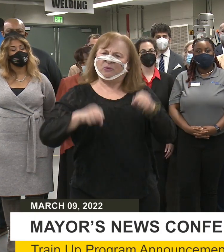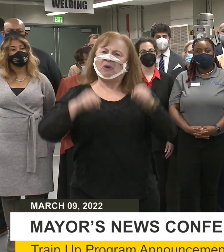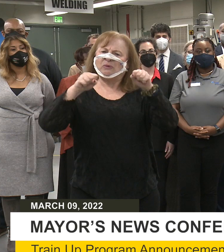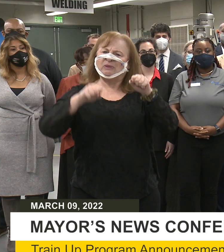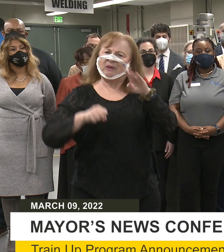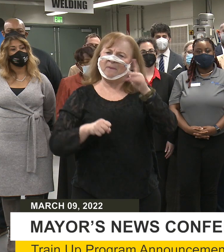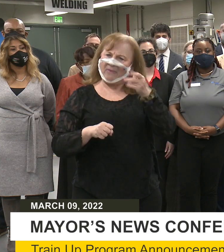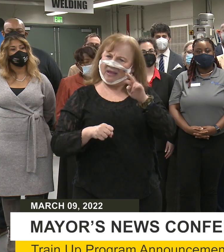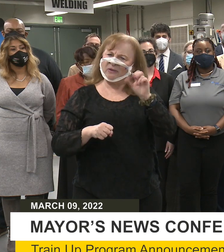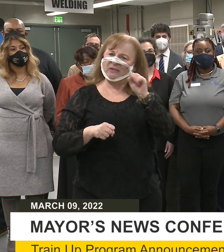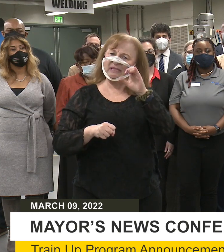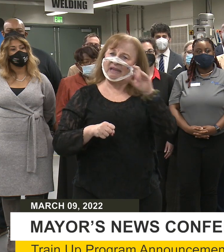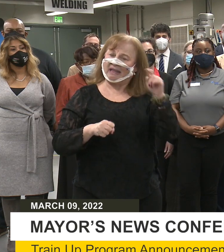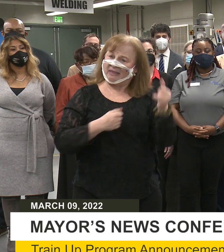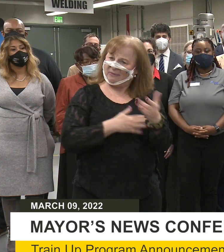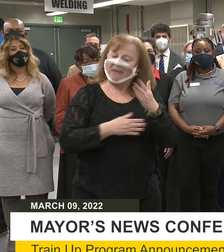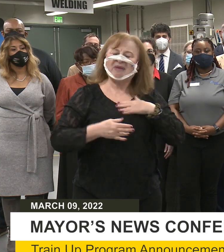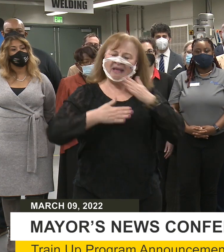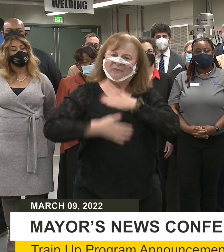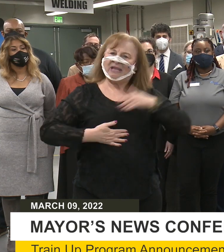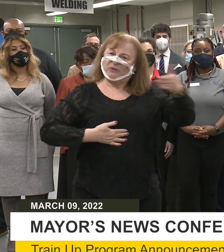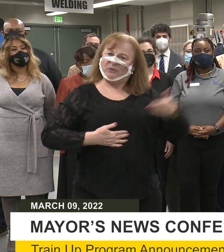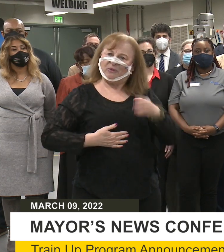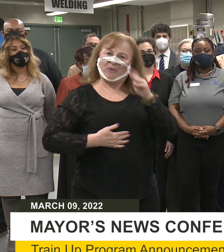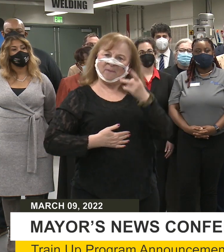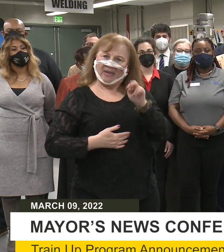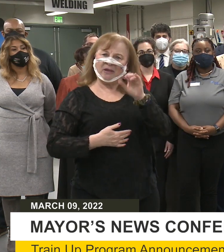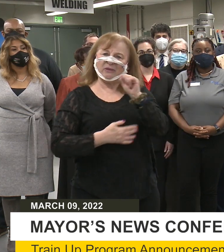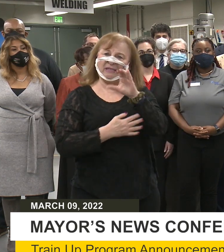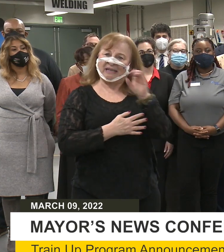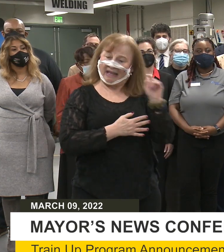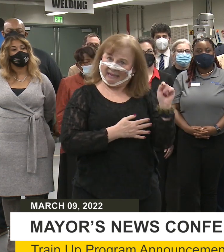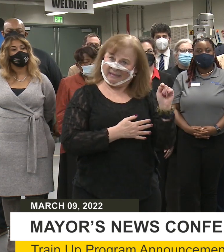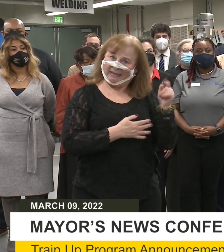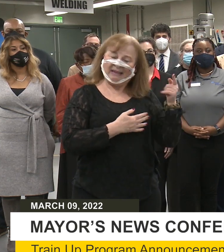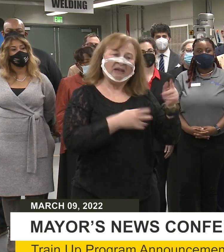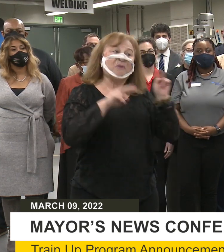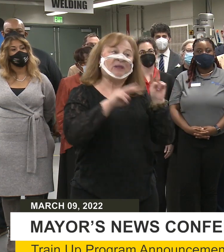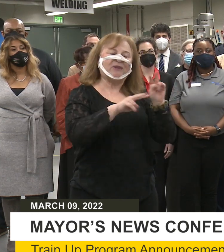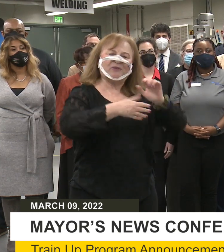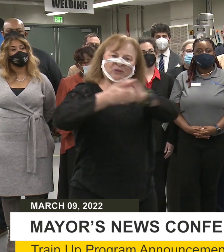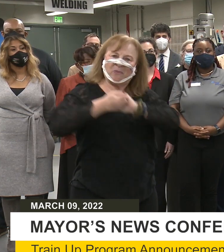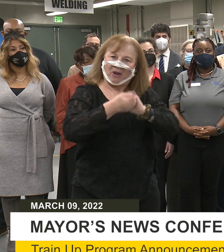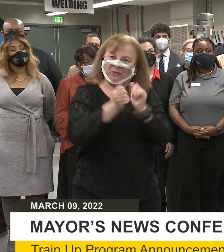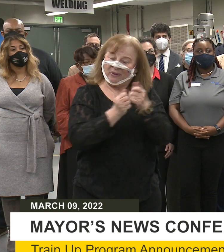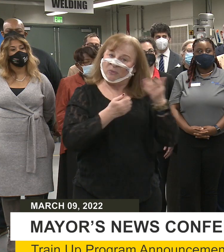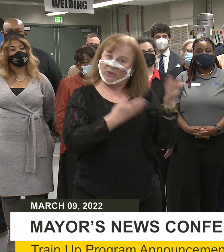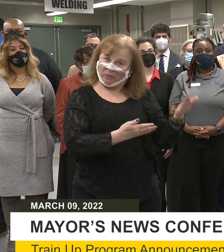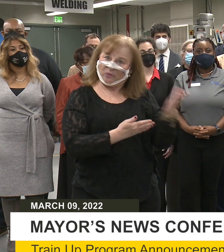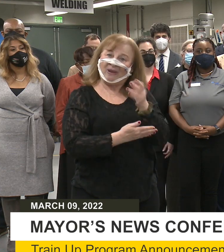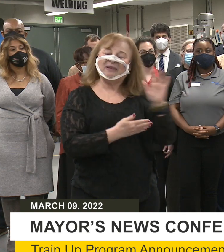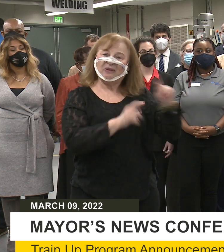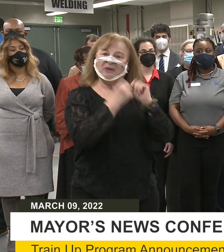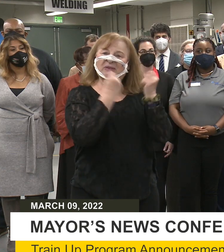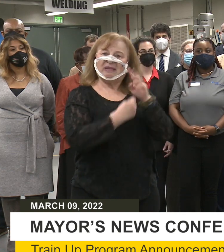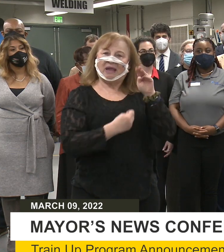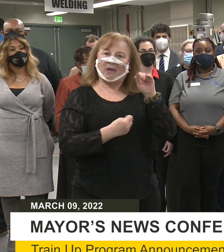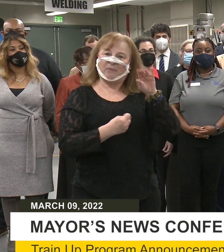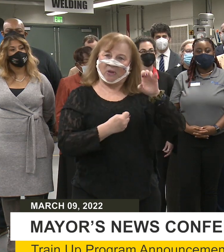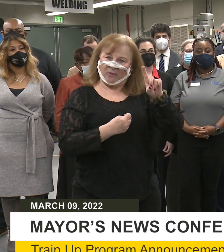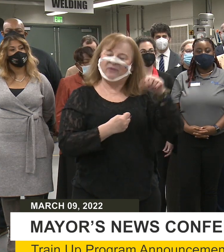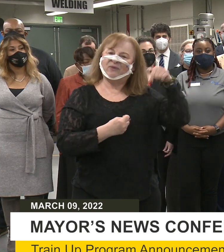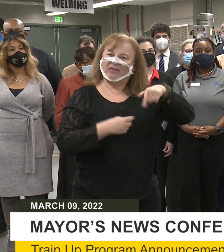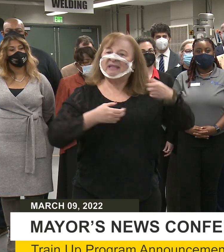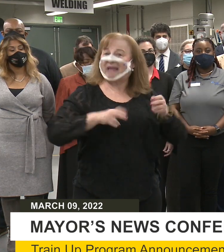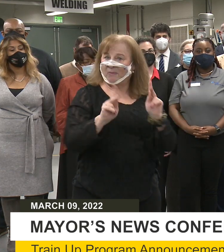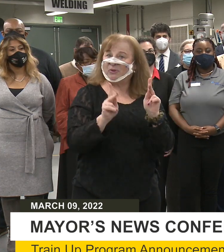Scott this morning, and it's my pleasure to introduce him. Mayor Scott, we look forward to partnering with you and your team at MoED on this